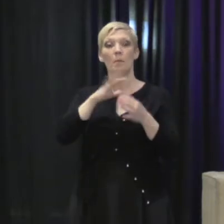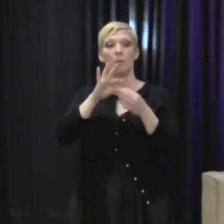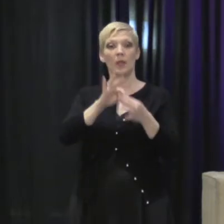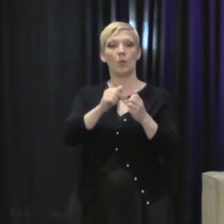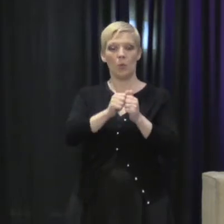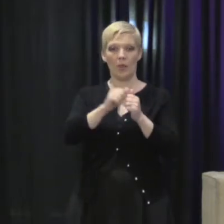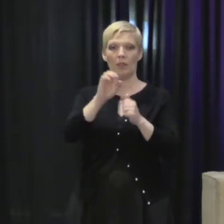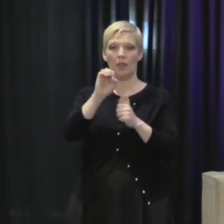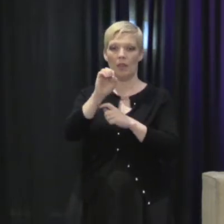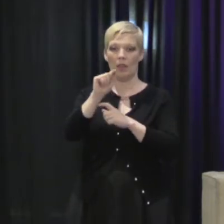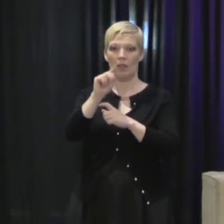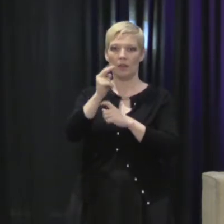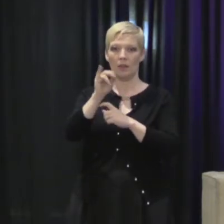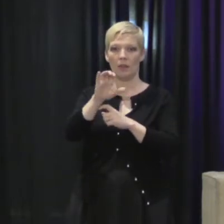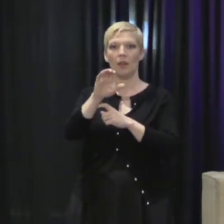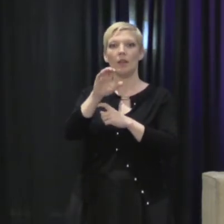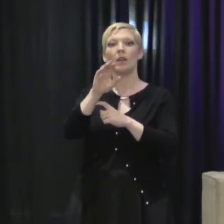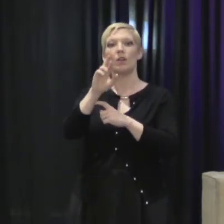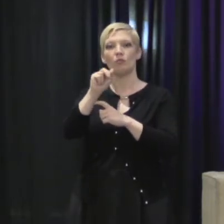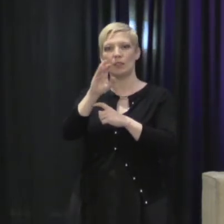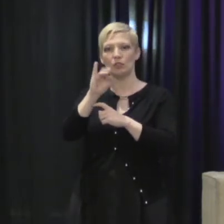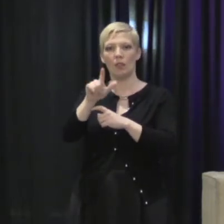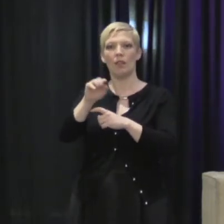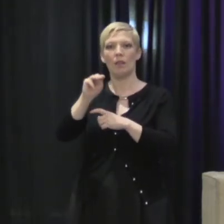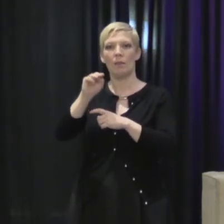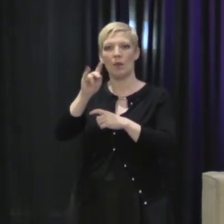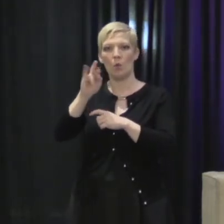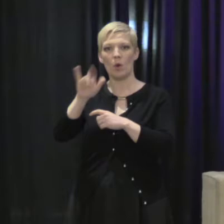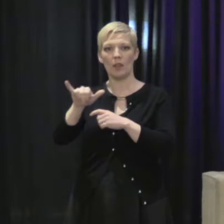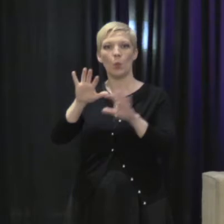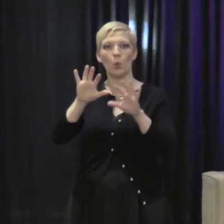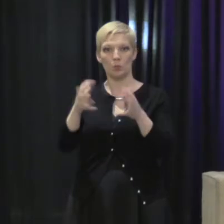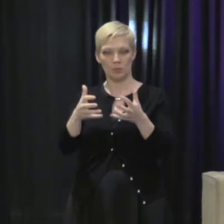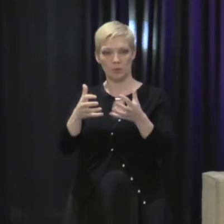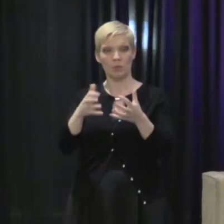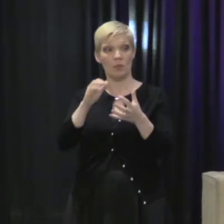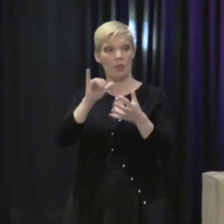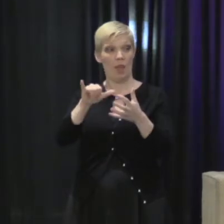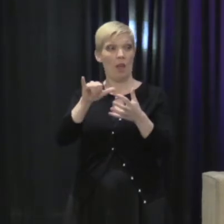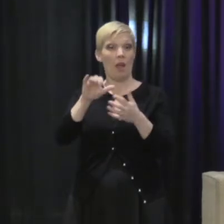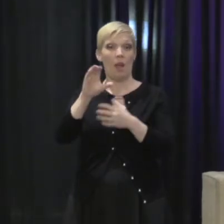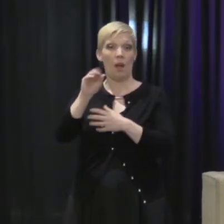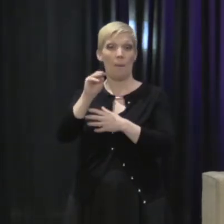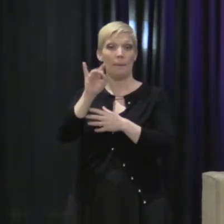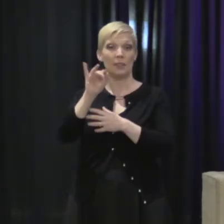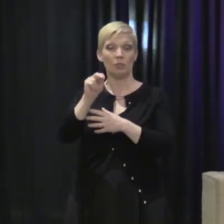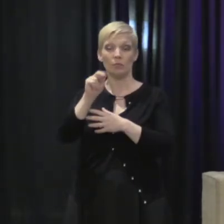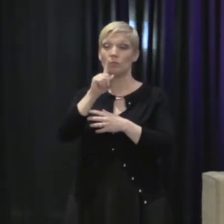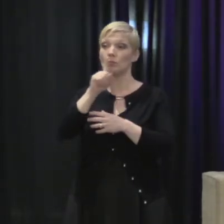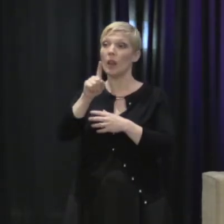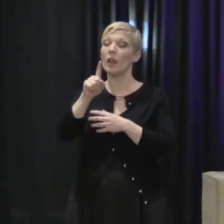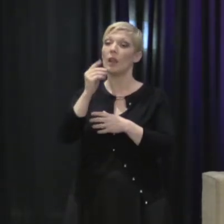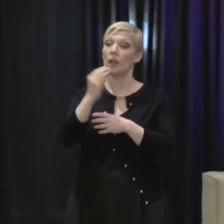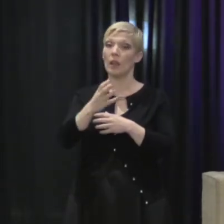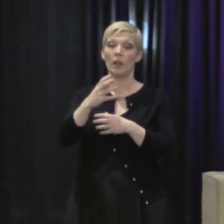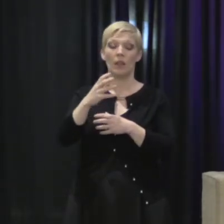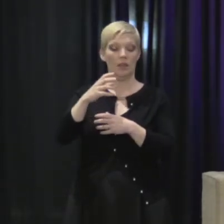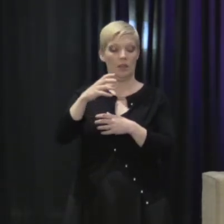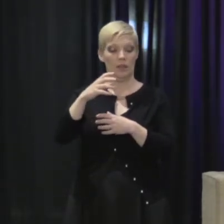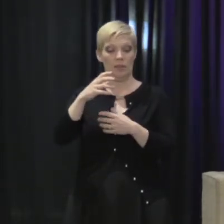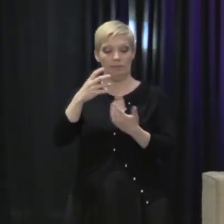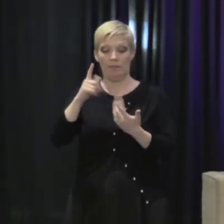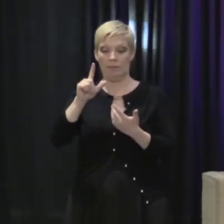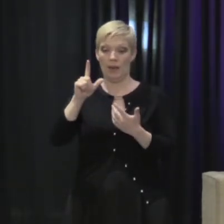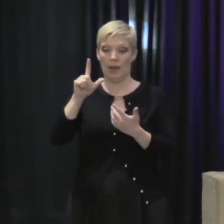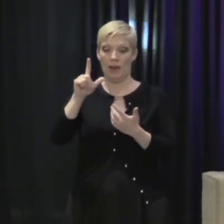racial, and minority groups. So the commission was really getting there at Jessica, a Latina and Native American